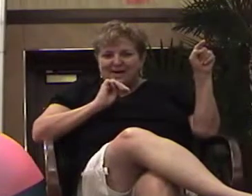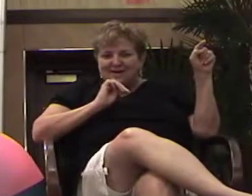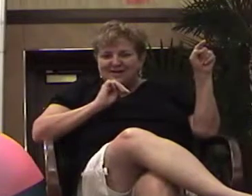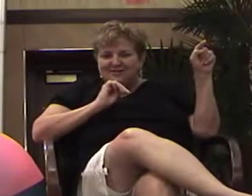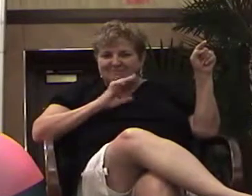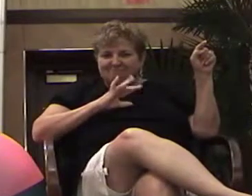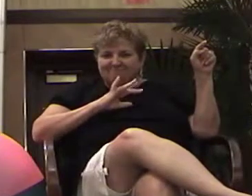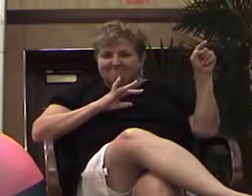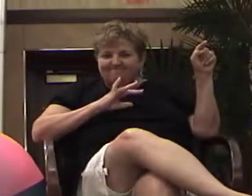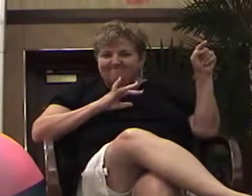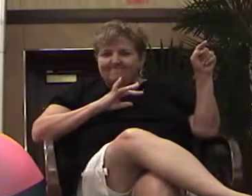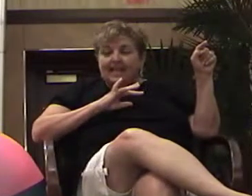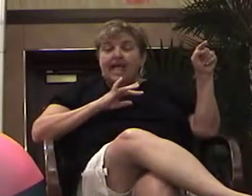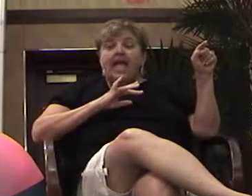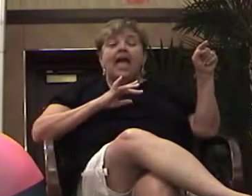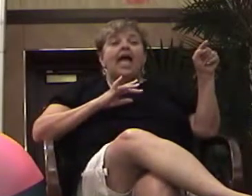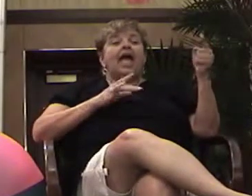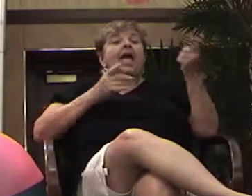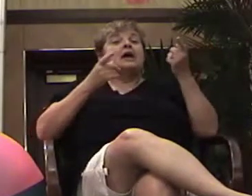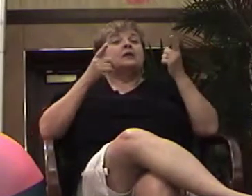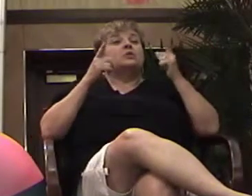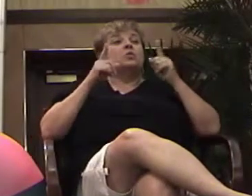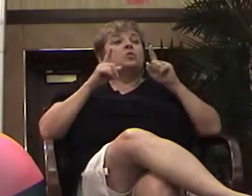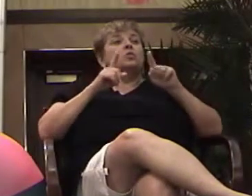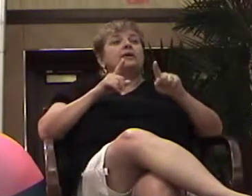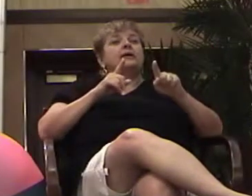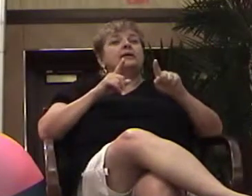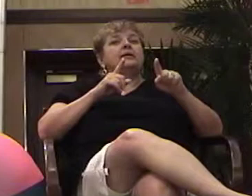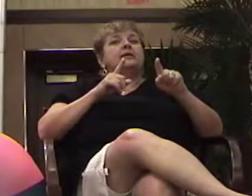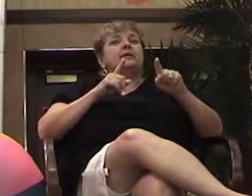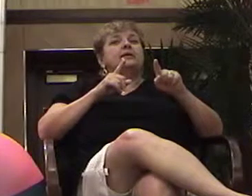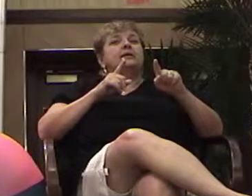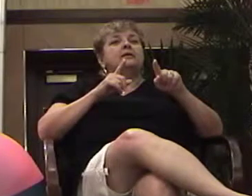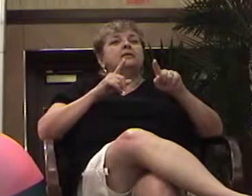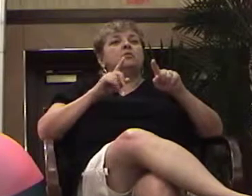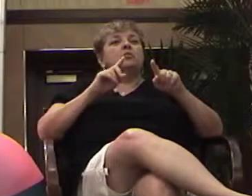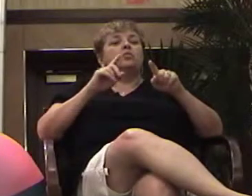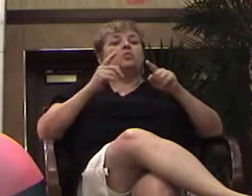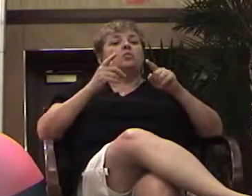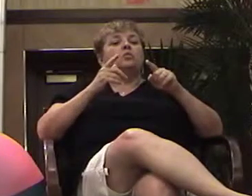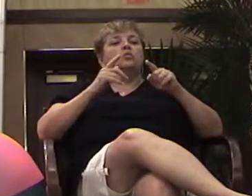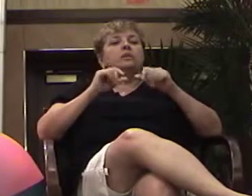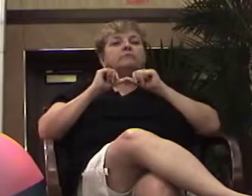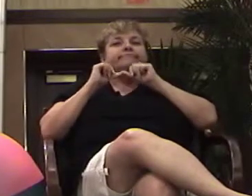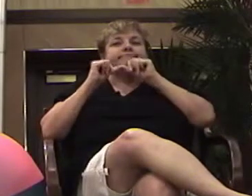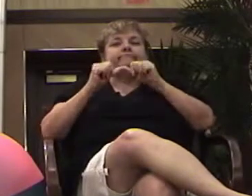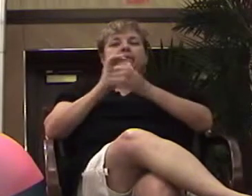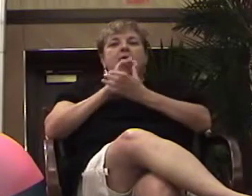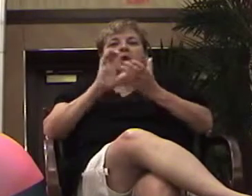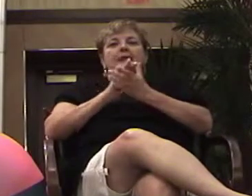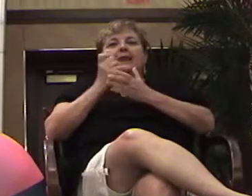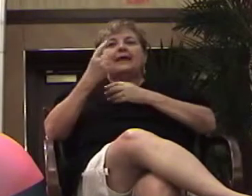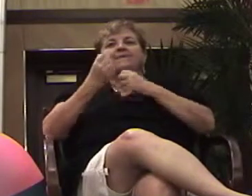And when we were married 11 years, and he died of cancer.